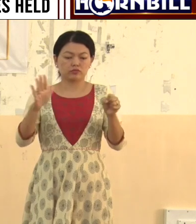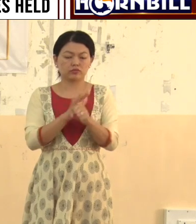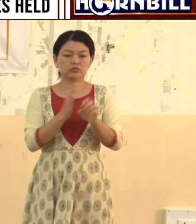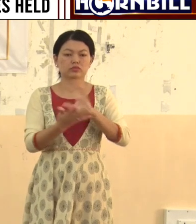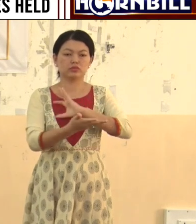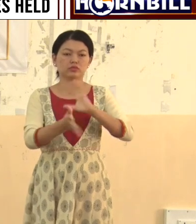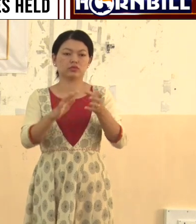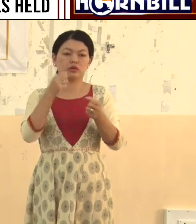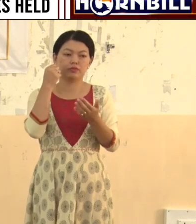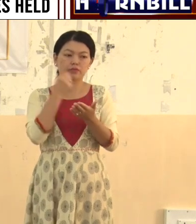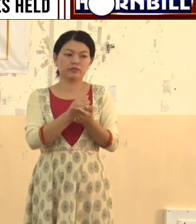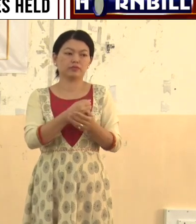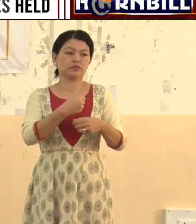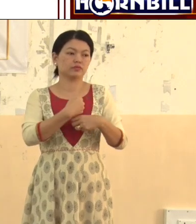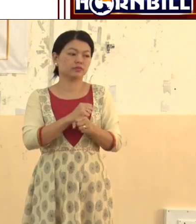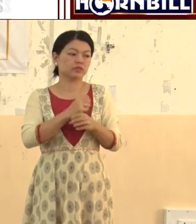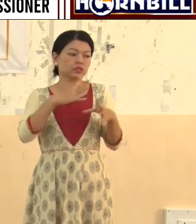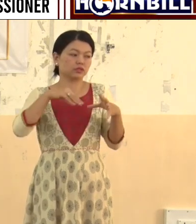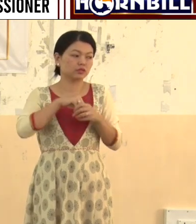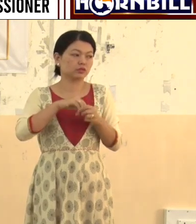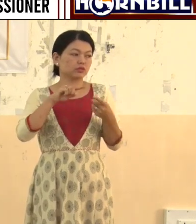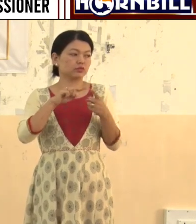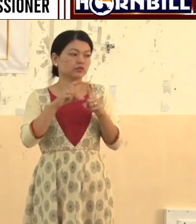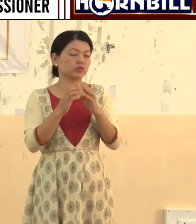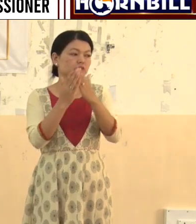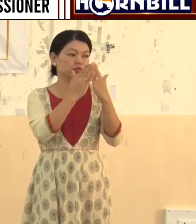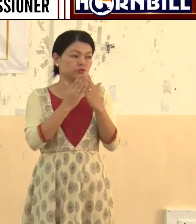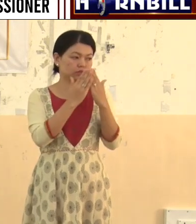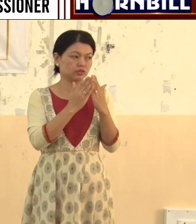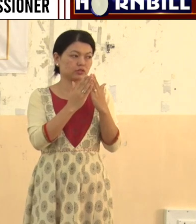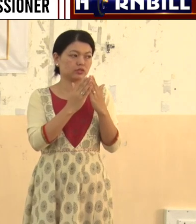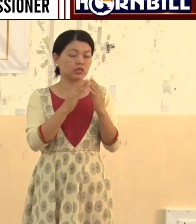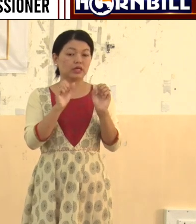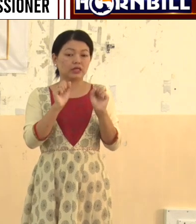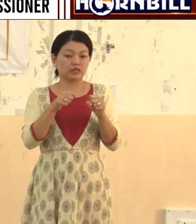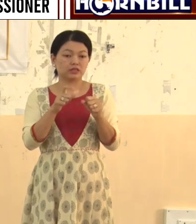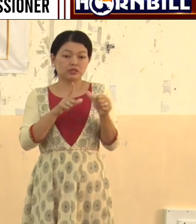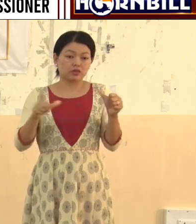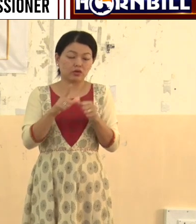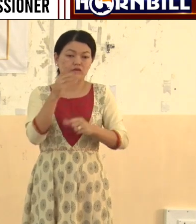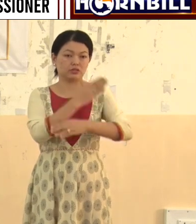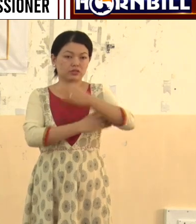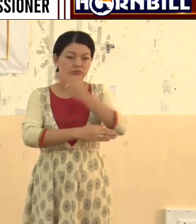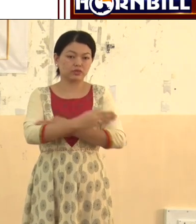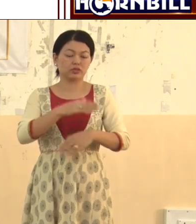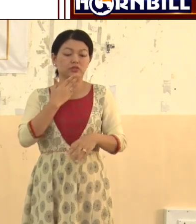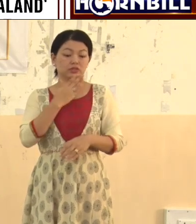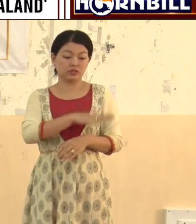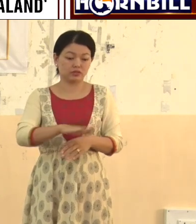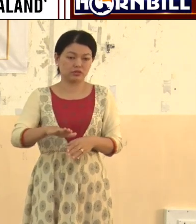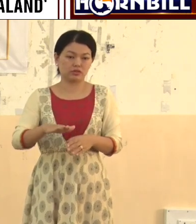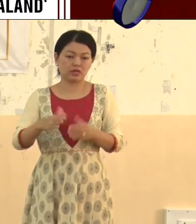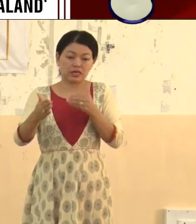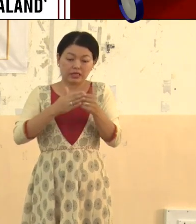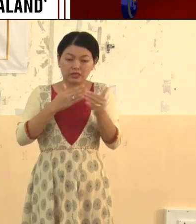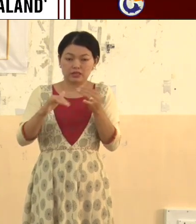with disabilities, you know. They have to be able to walk in, into any school, get accepted, get admitted